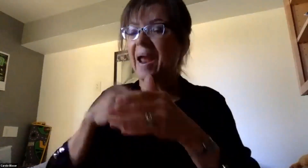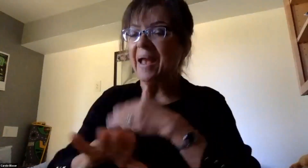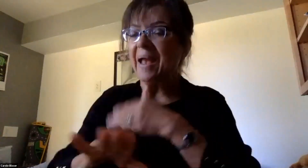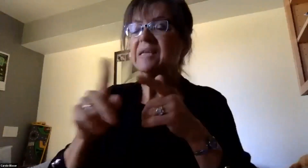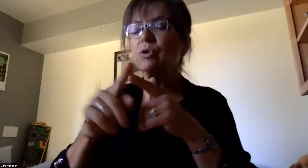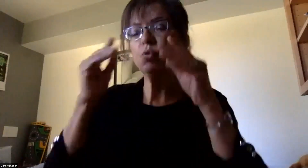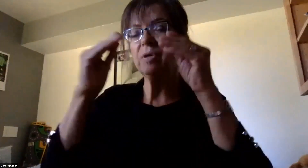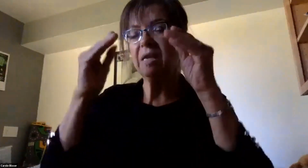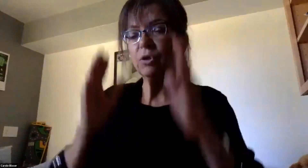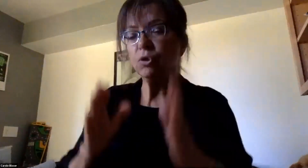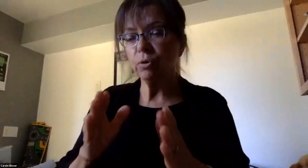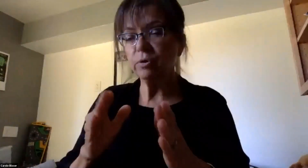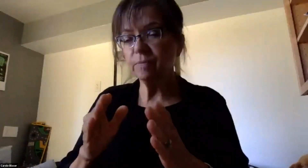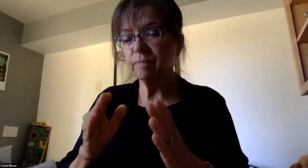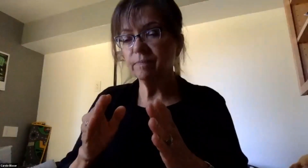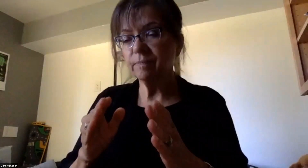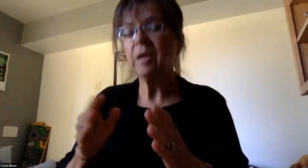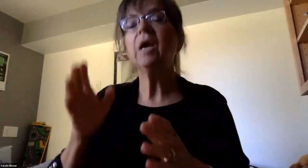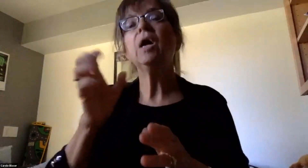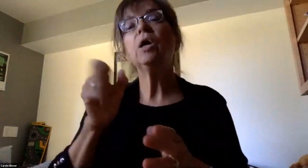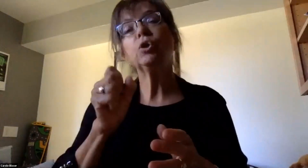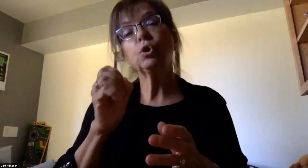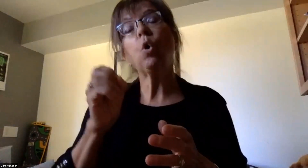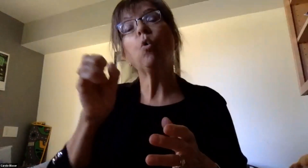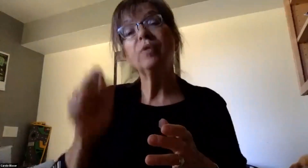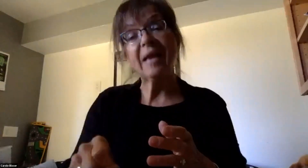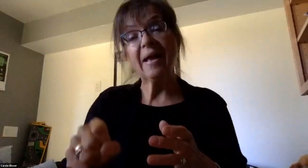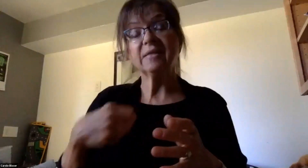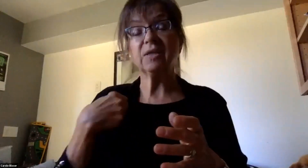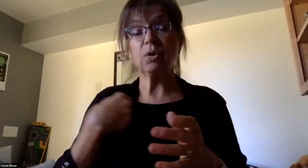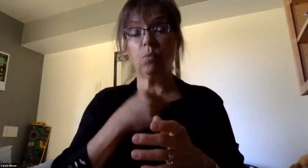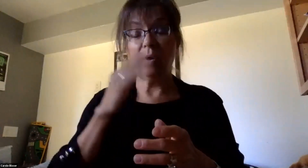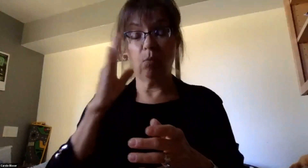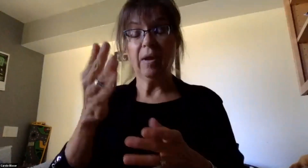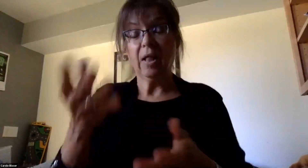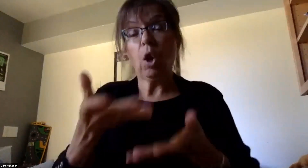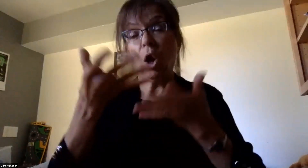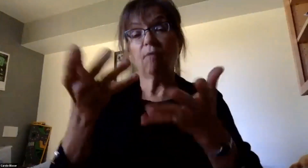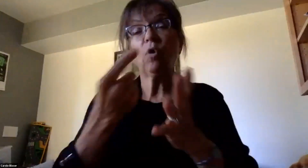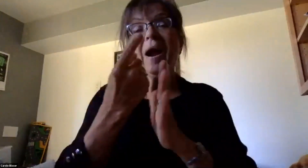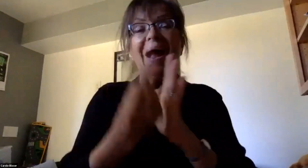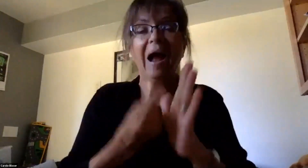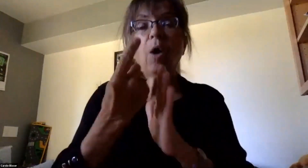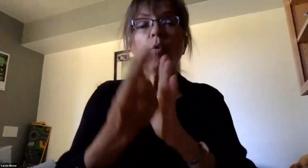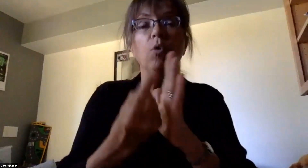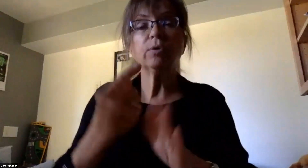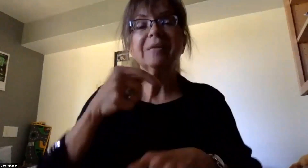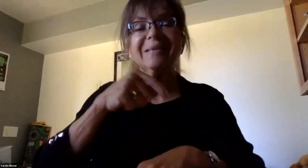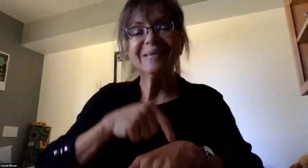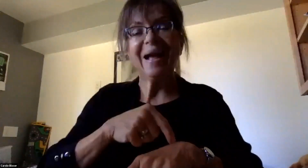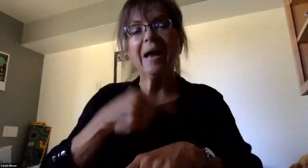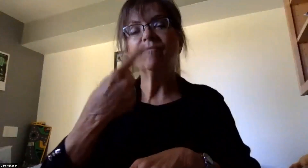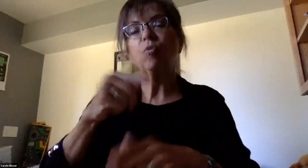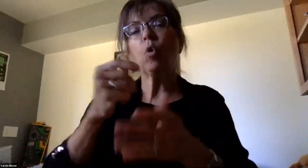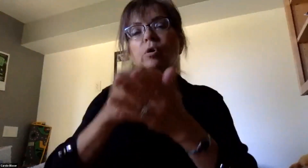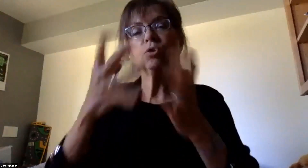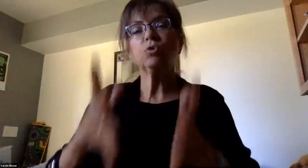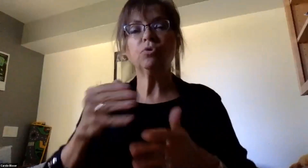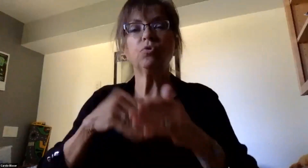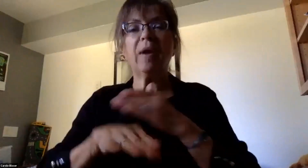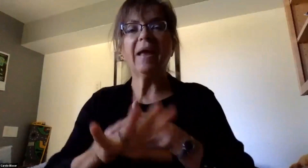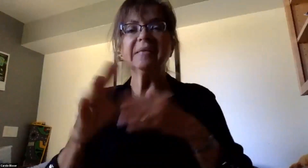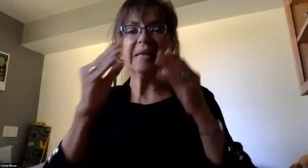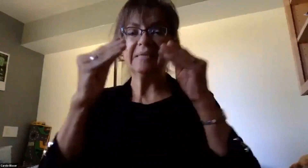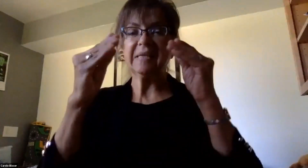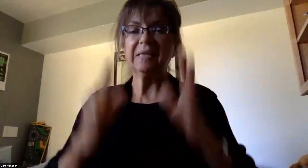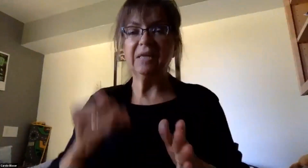As a result, yes, we'll be offering hours and times for students to access their teacher if they